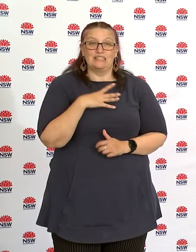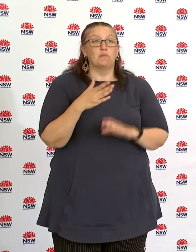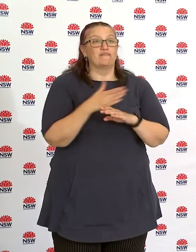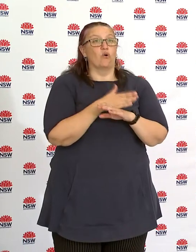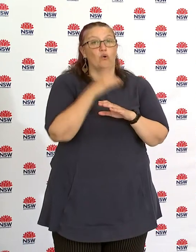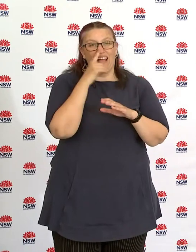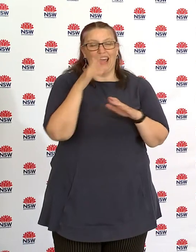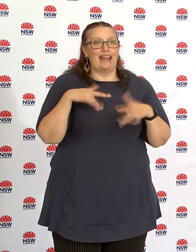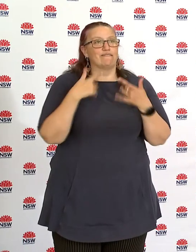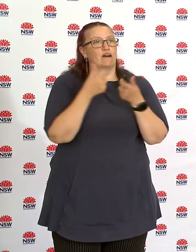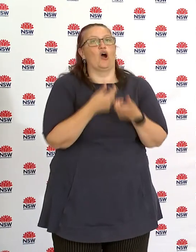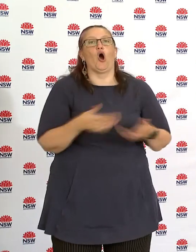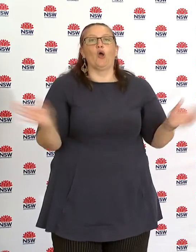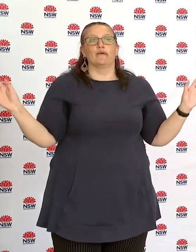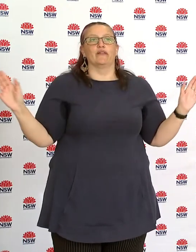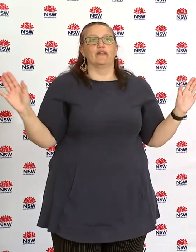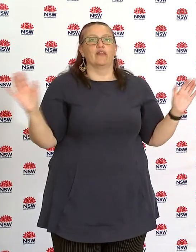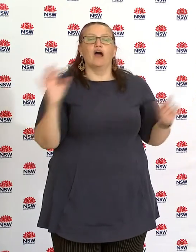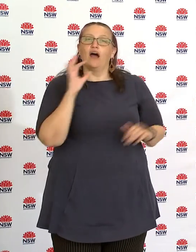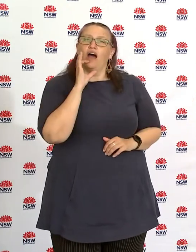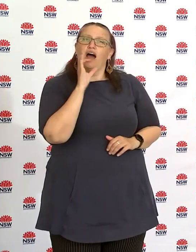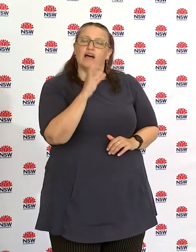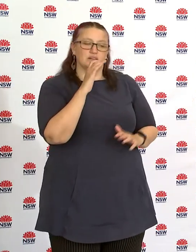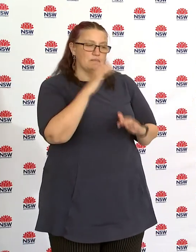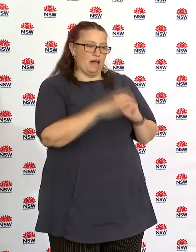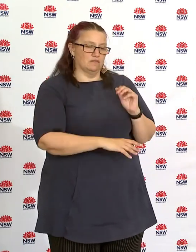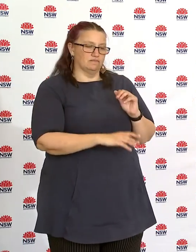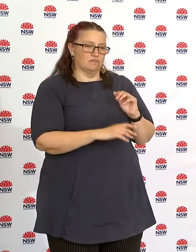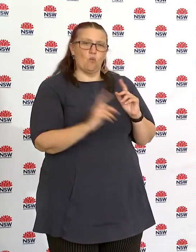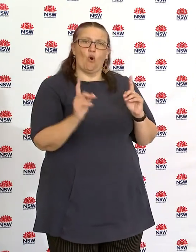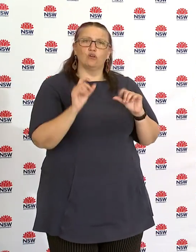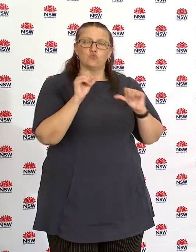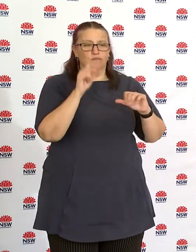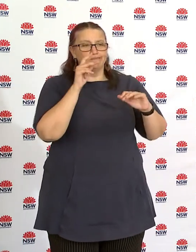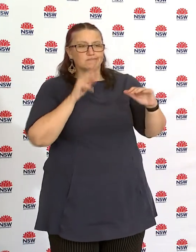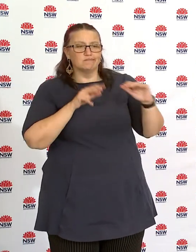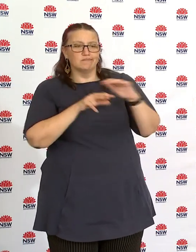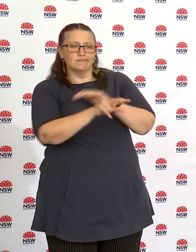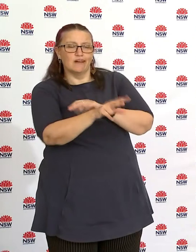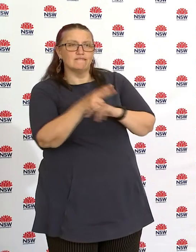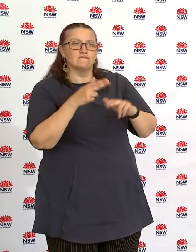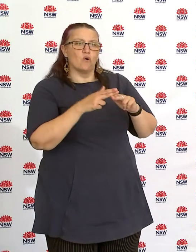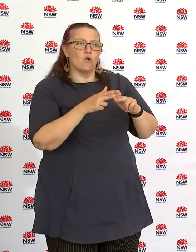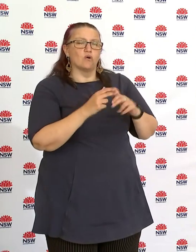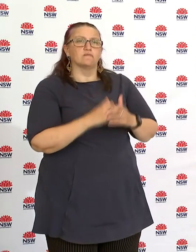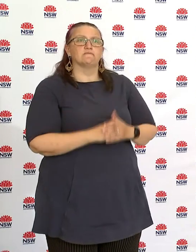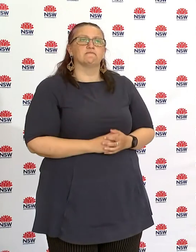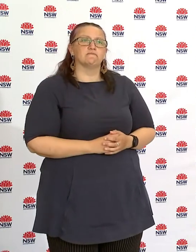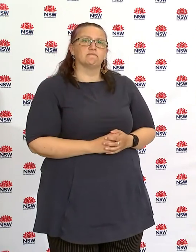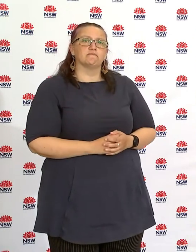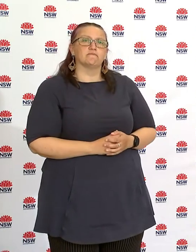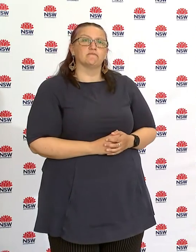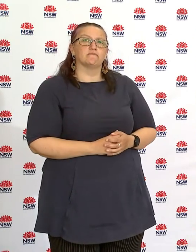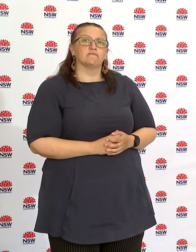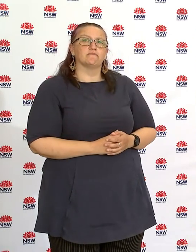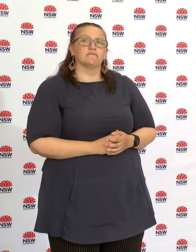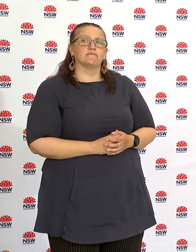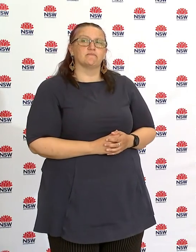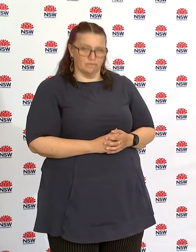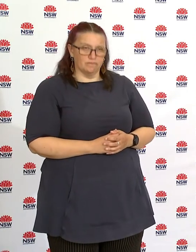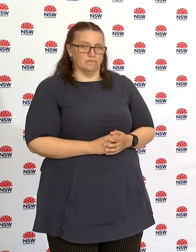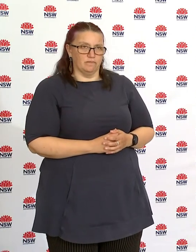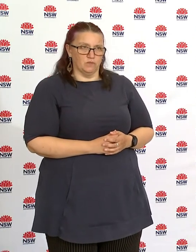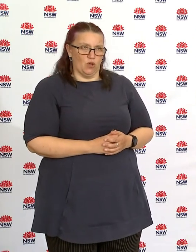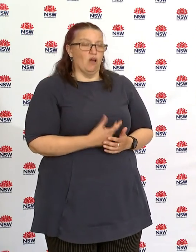before we can live freely but do you have any modeling surrounding how many of the public uh need to be vaccinated before transmission